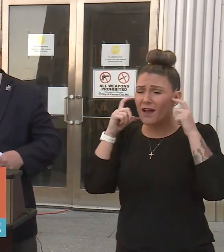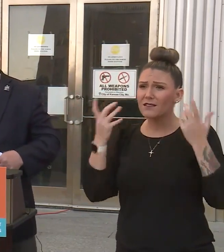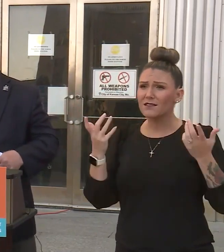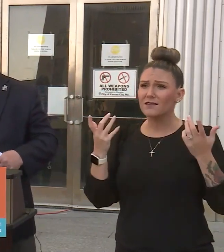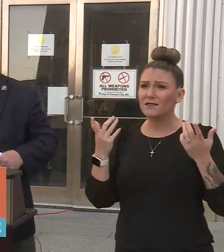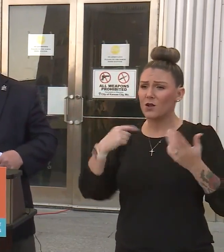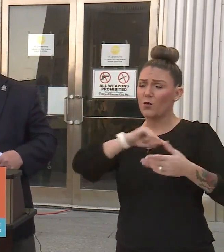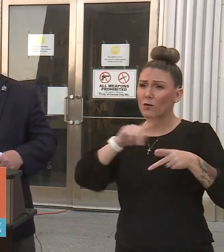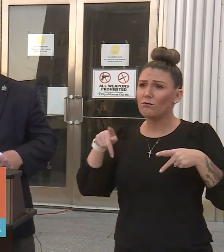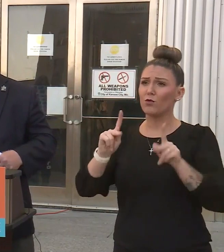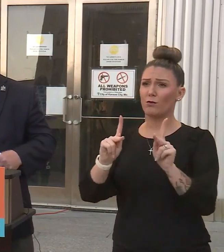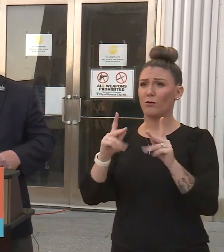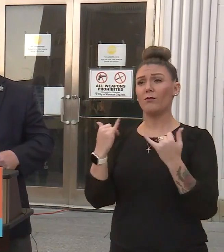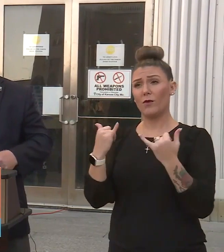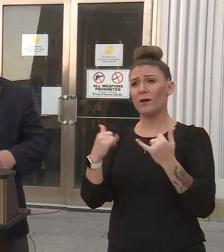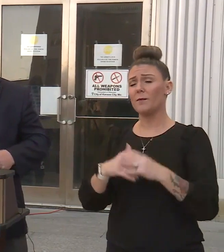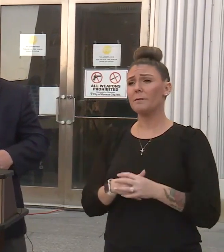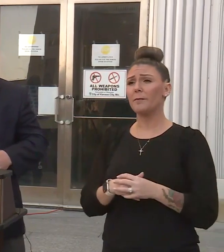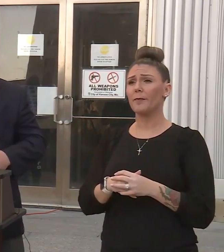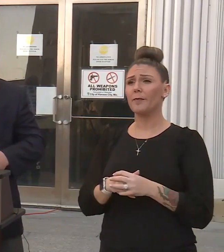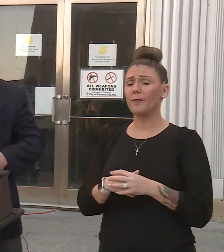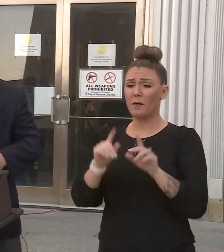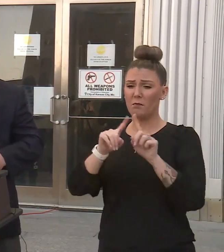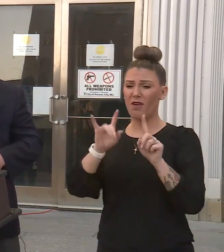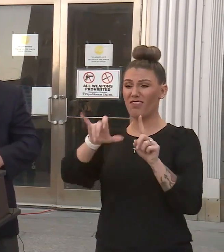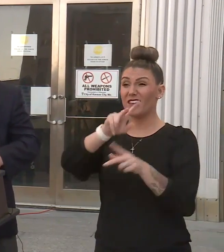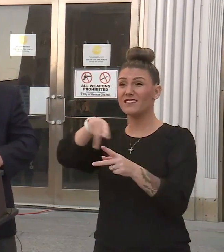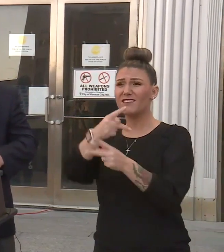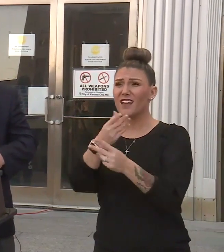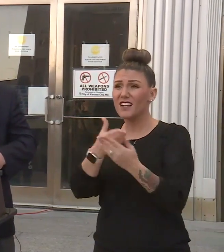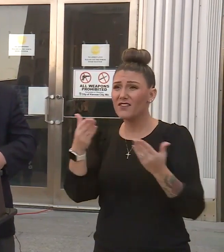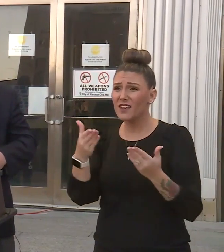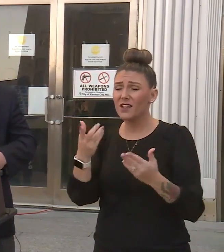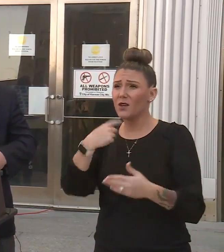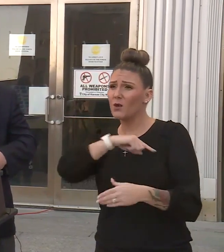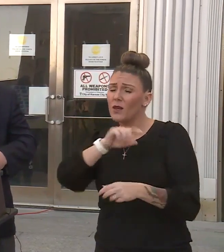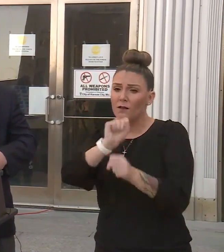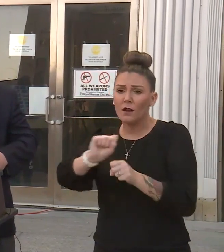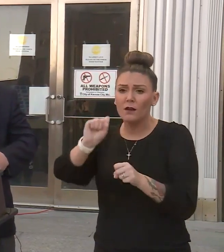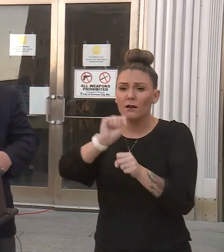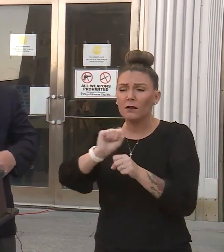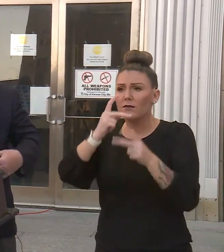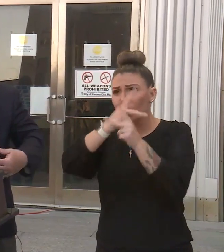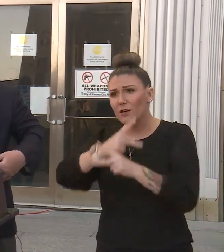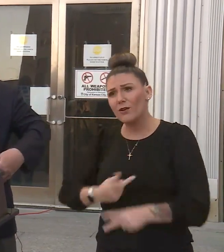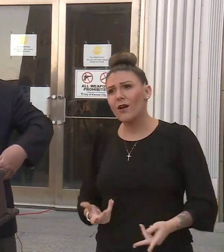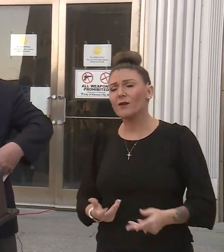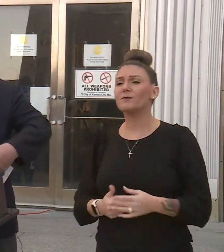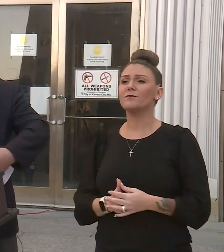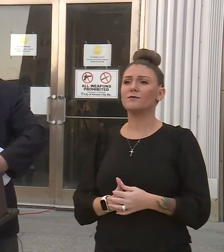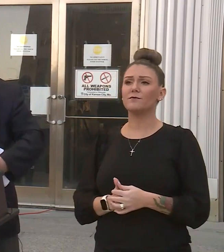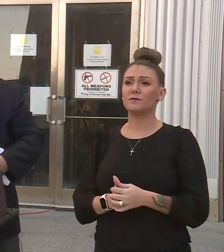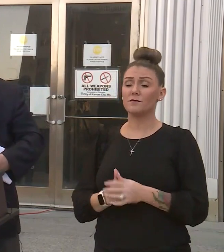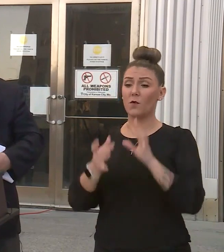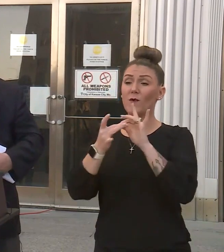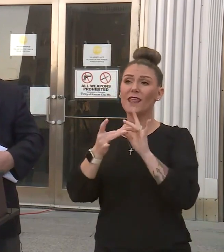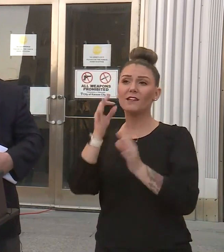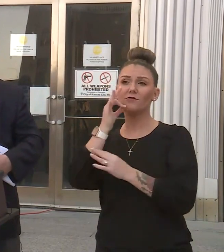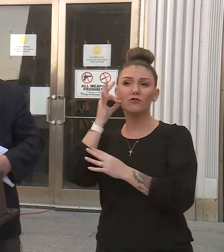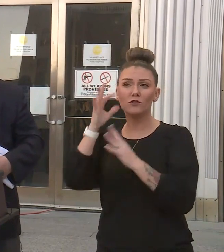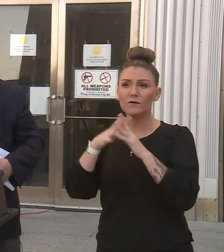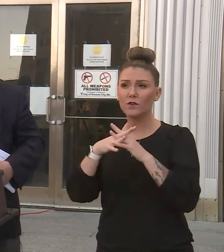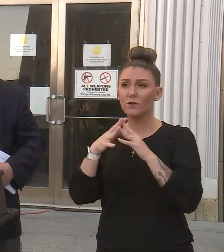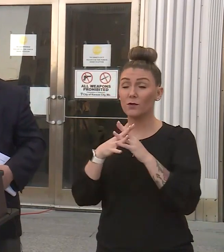We're permitting this right now. But those are the kinds of things that we have to work through and decide. With the Chiefs,